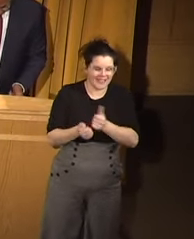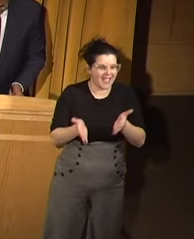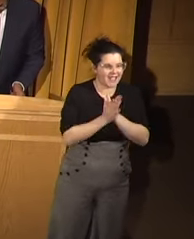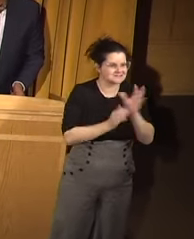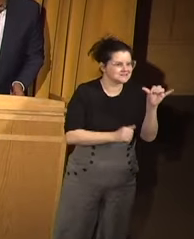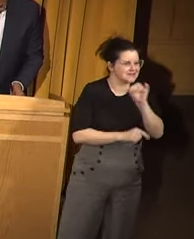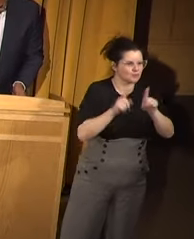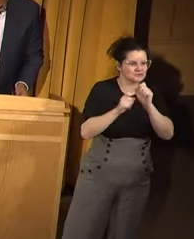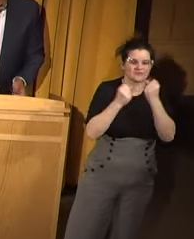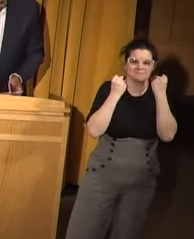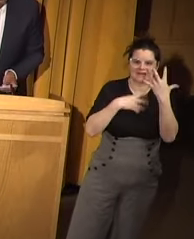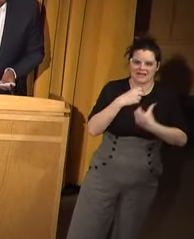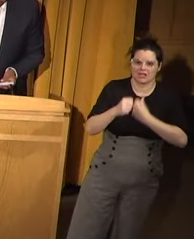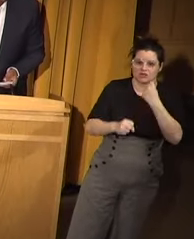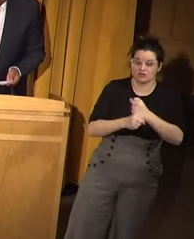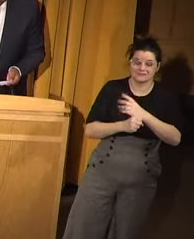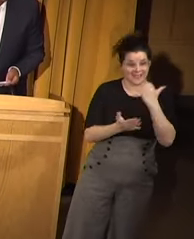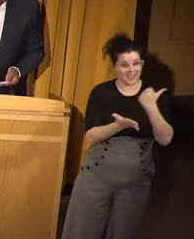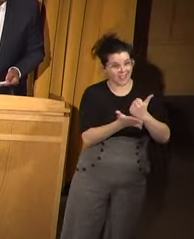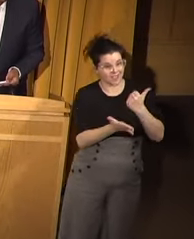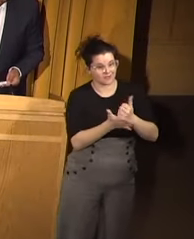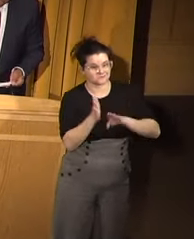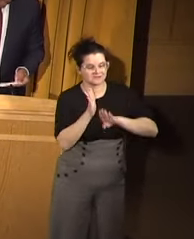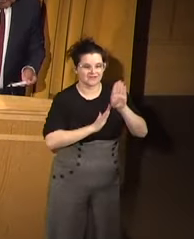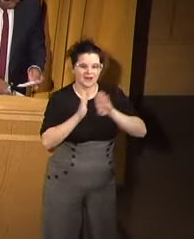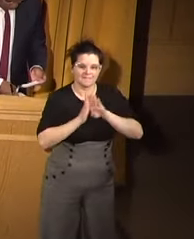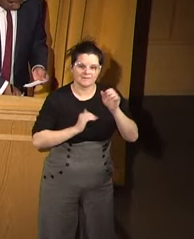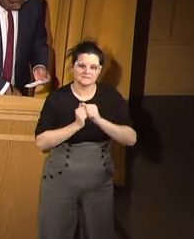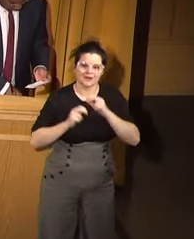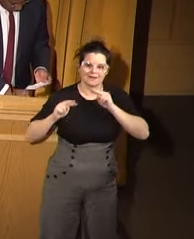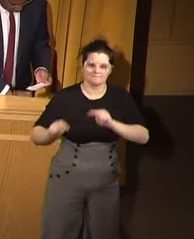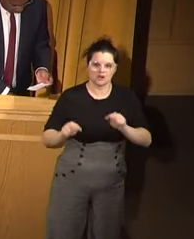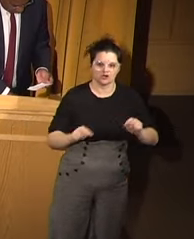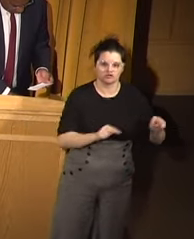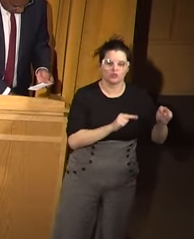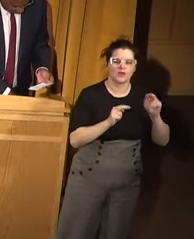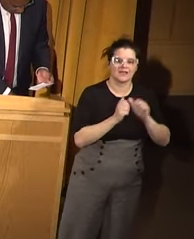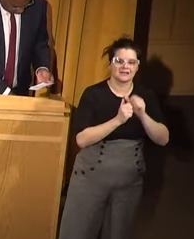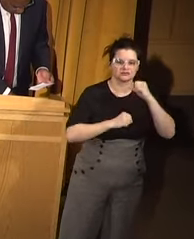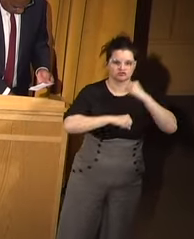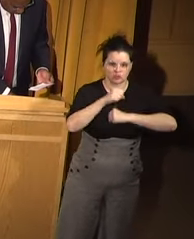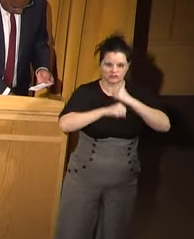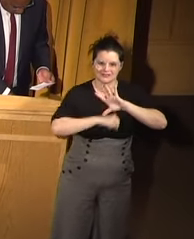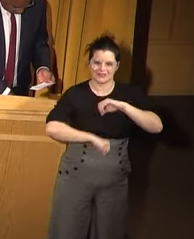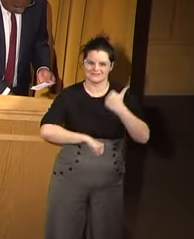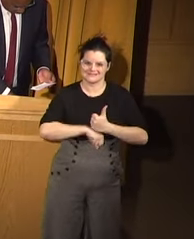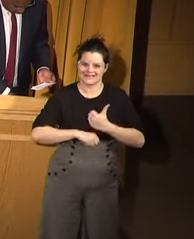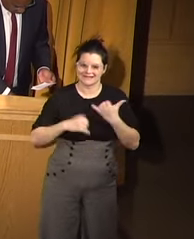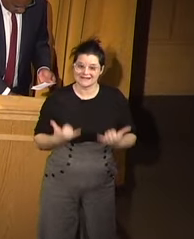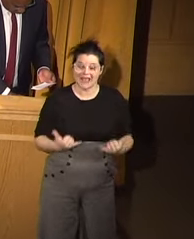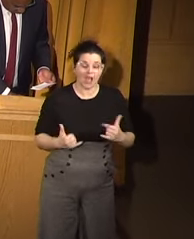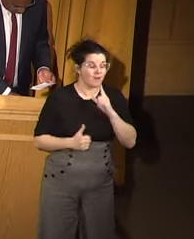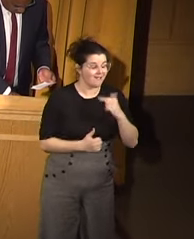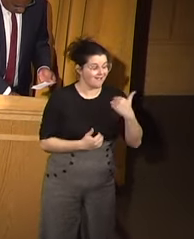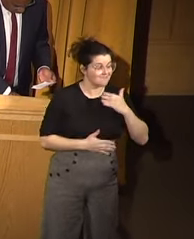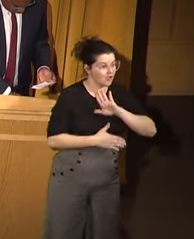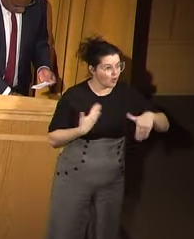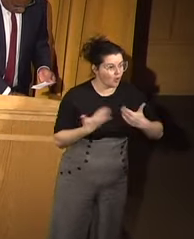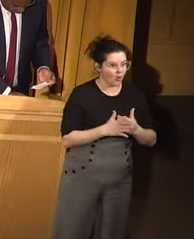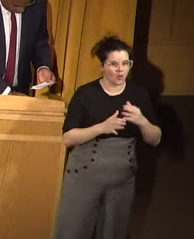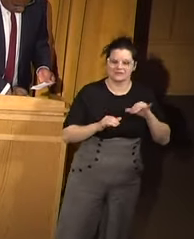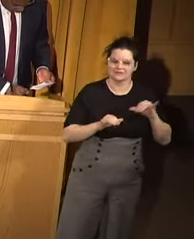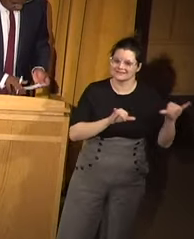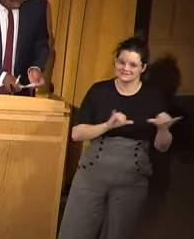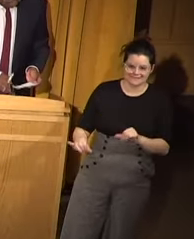question for years. I helped develop some of the monitoring, you know, structures that are in place now. And I have all of the same